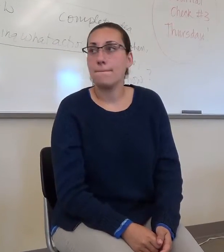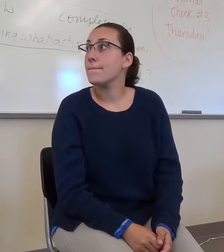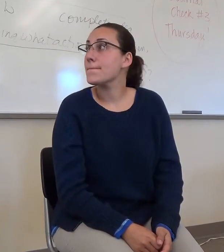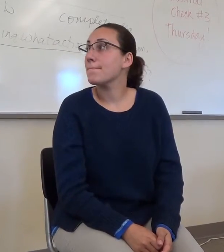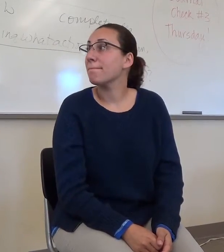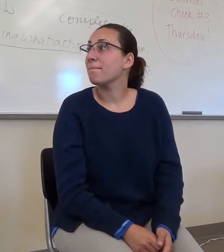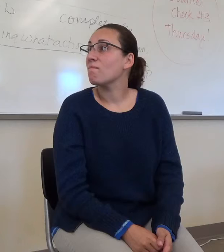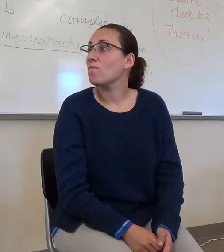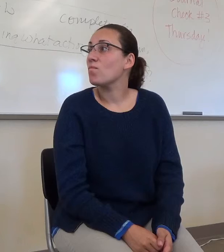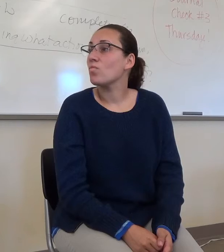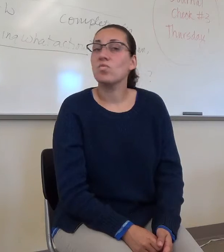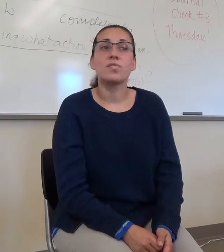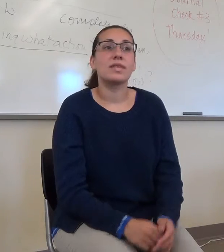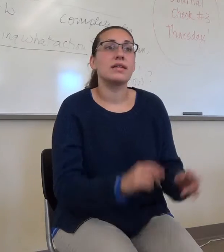the other ones.